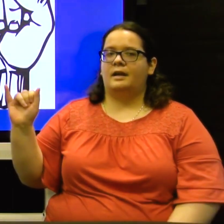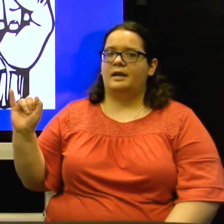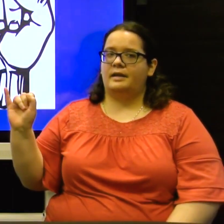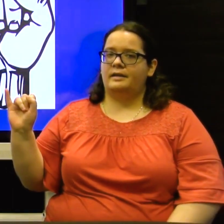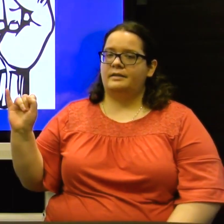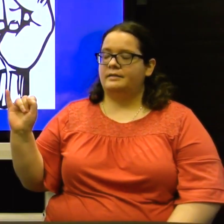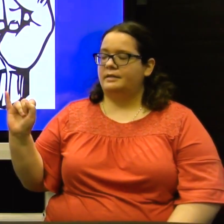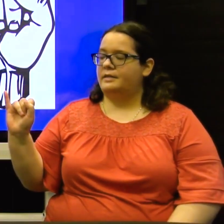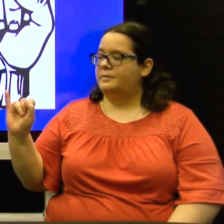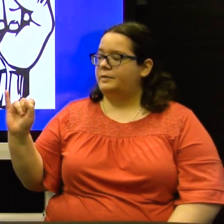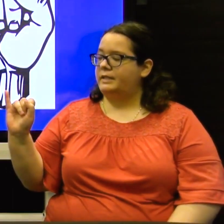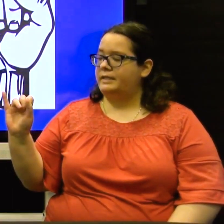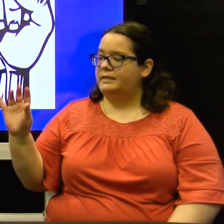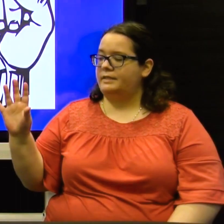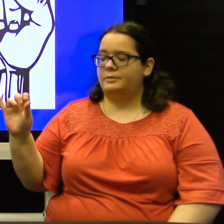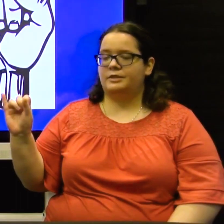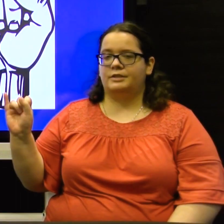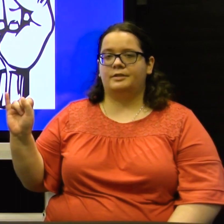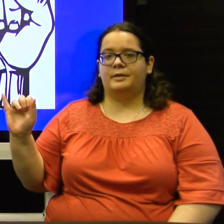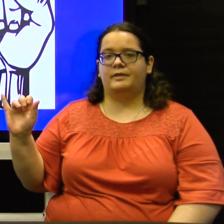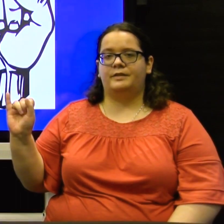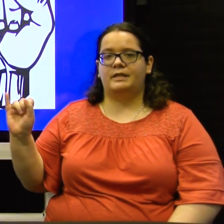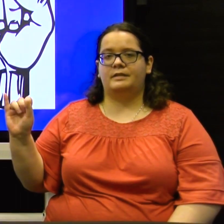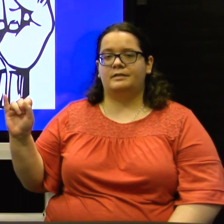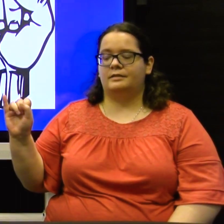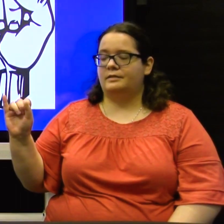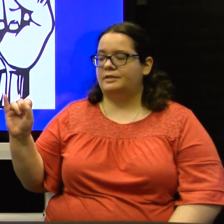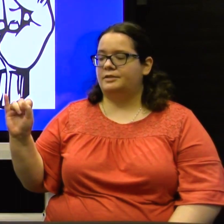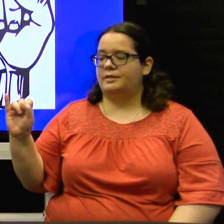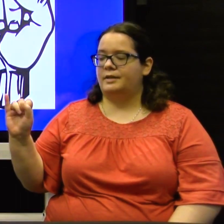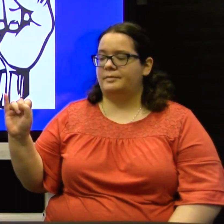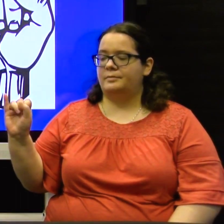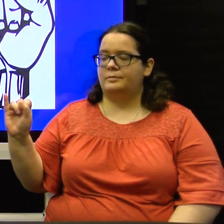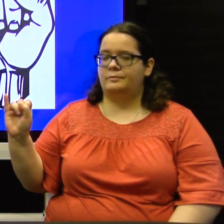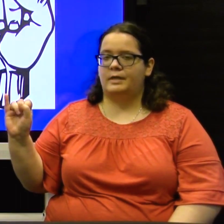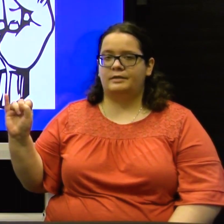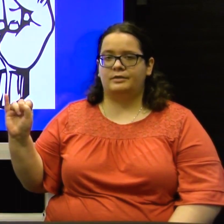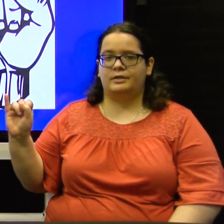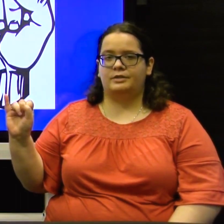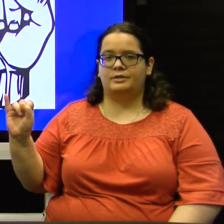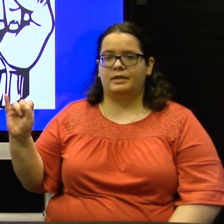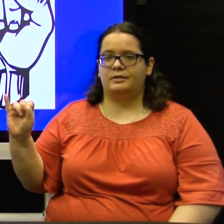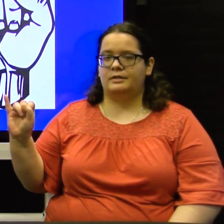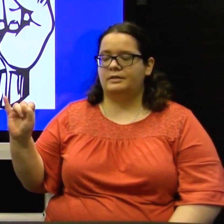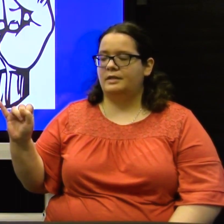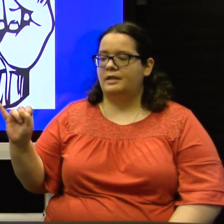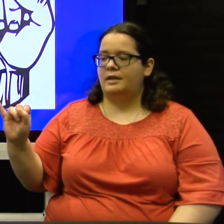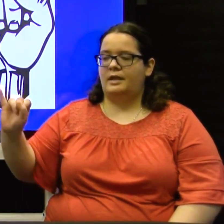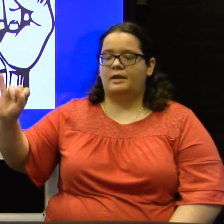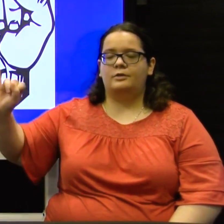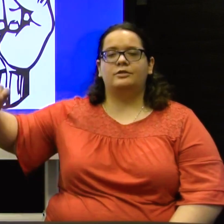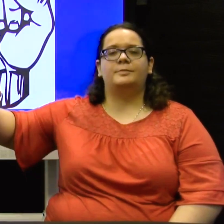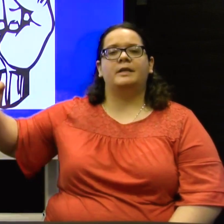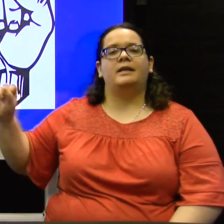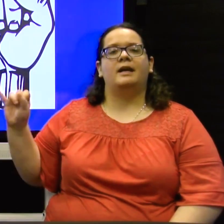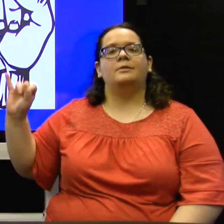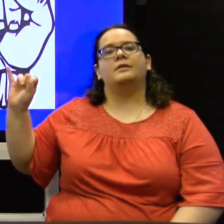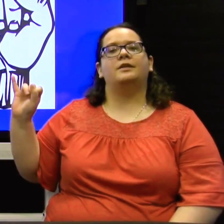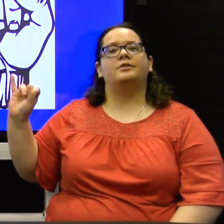I is pretty easy. We're just going to make a fist. Let your thumb rest across your knuckles and hold your pinky out like you're